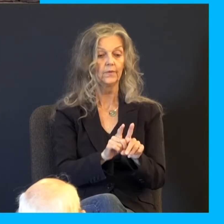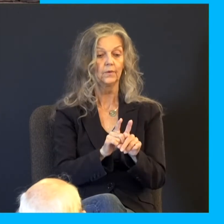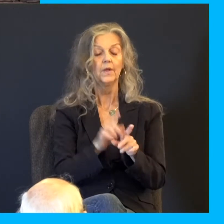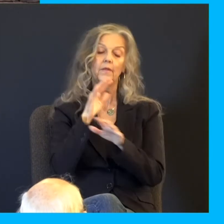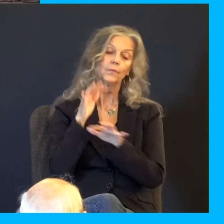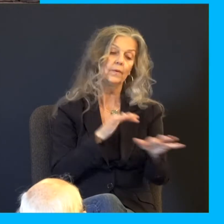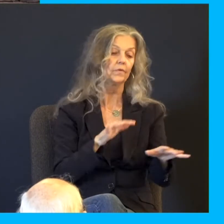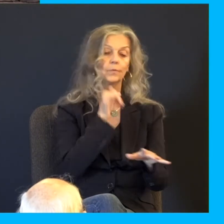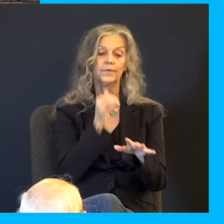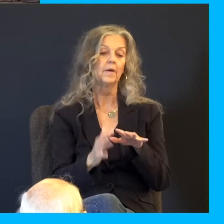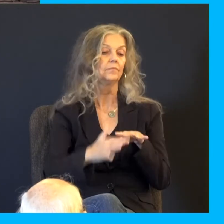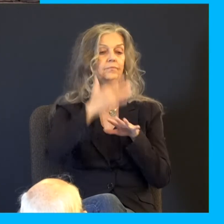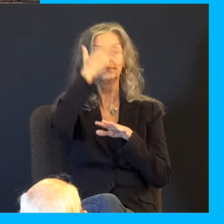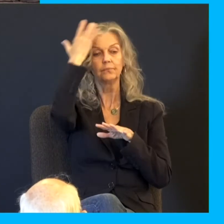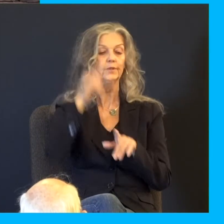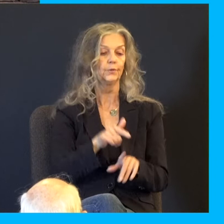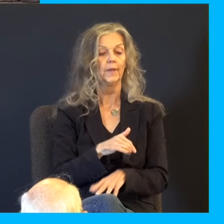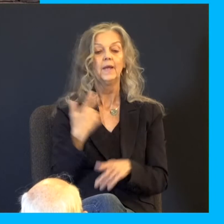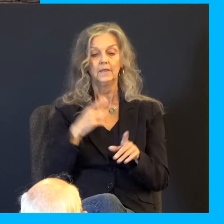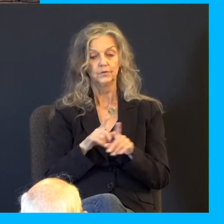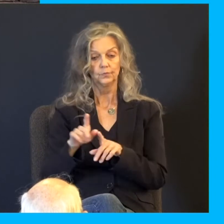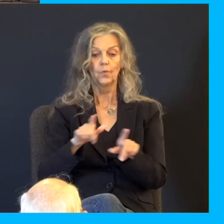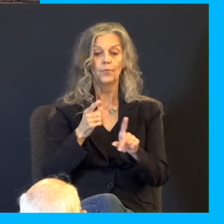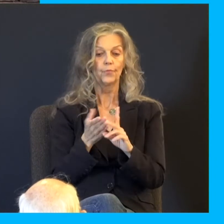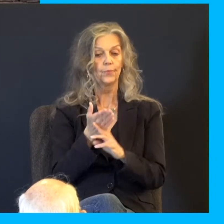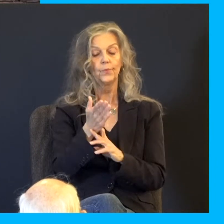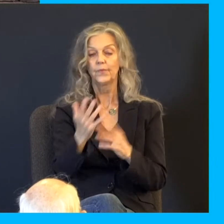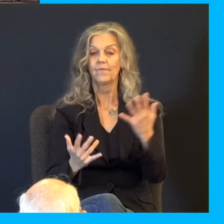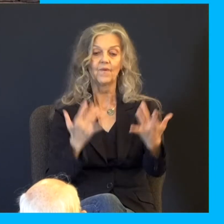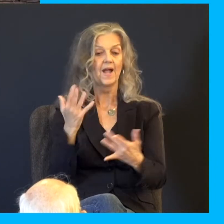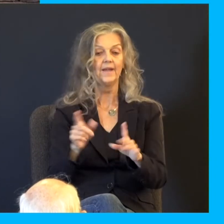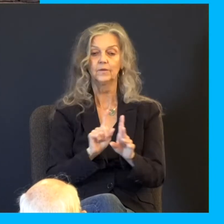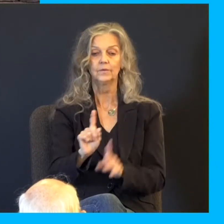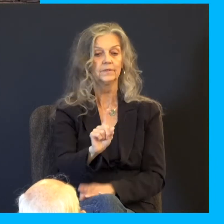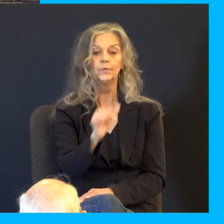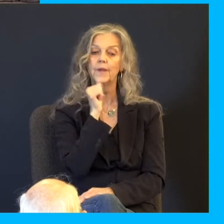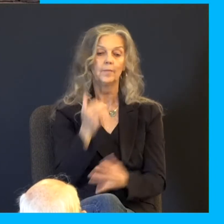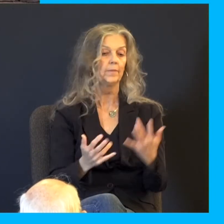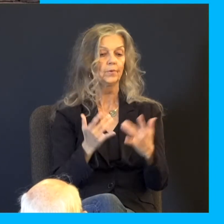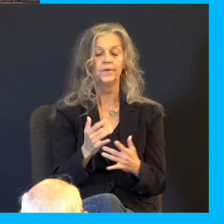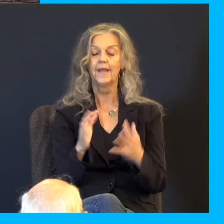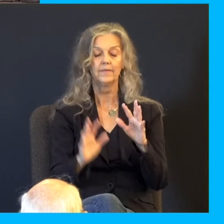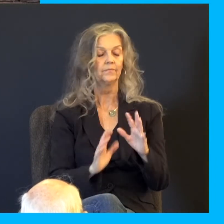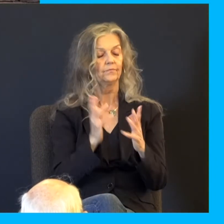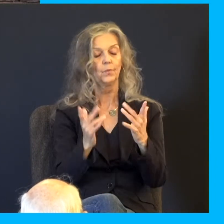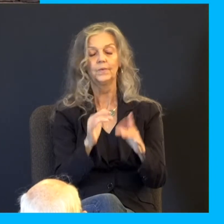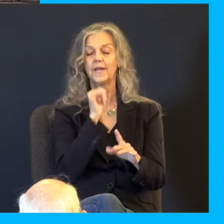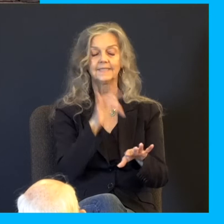shall not overflow thee. When thou walkest through the fire, thou shalt not be burned, neither shall the flame kindle upon thee. For I am the